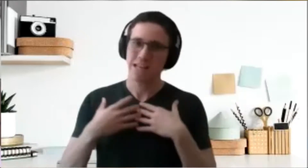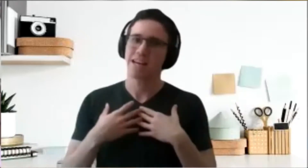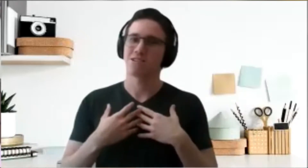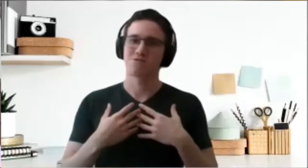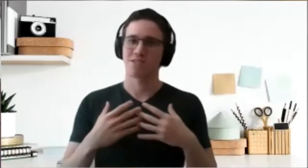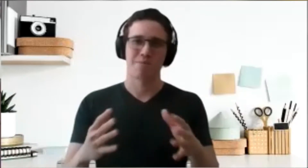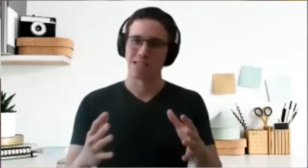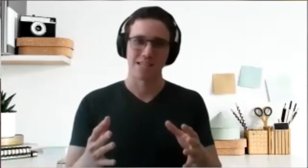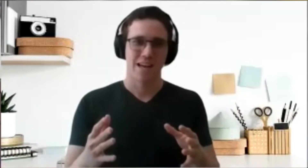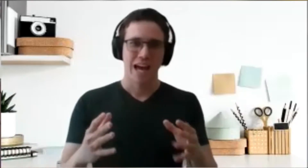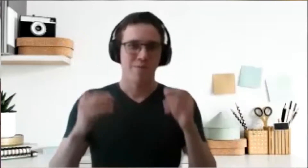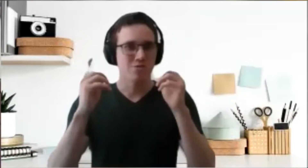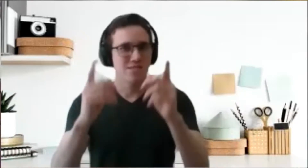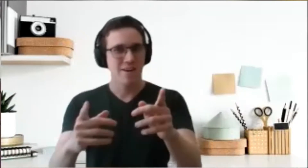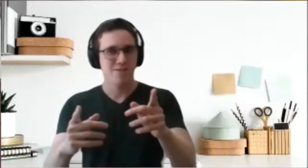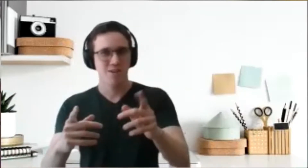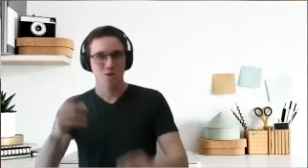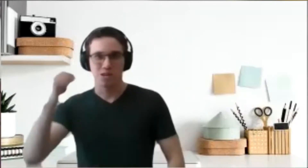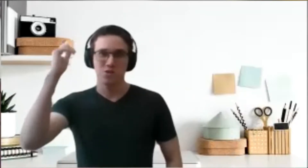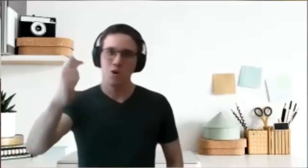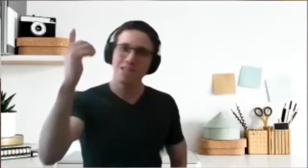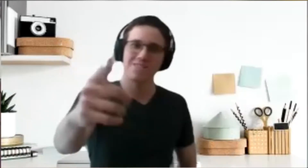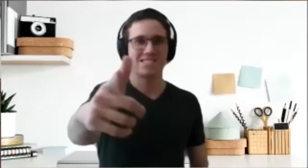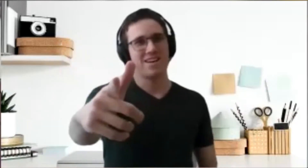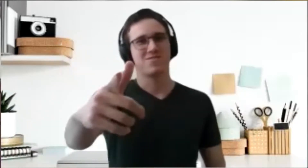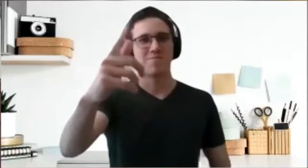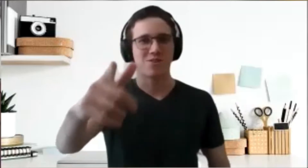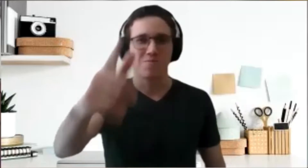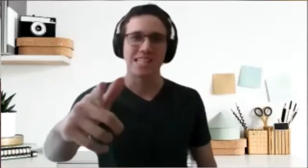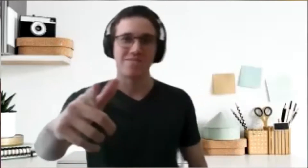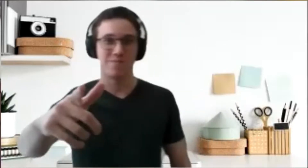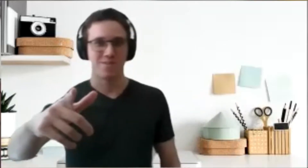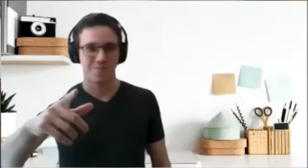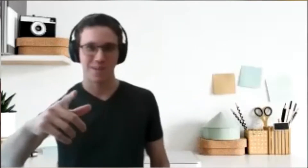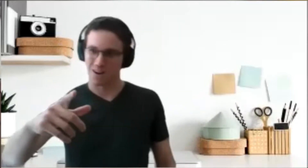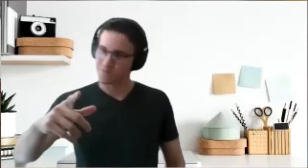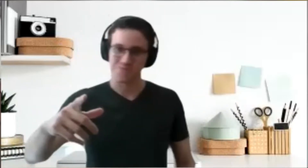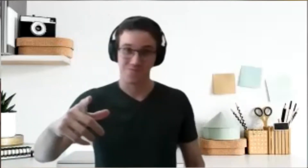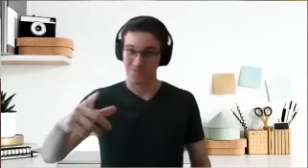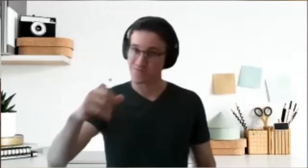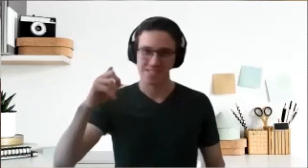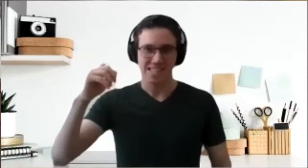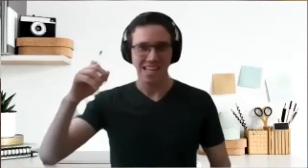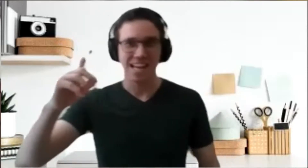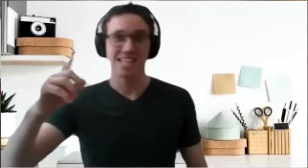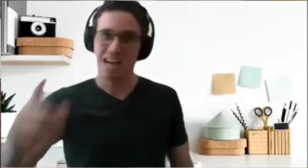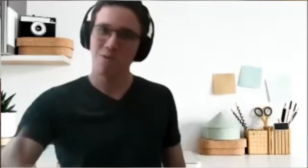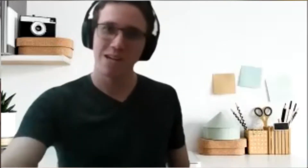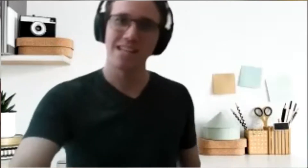not here to talk about it. I'm here to tell you what no one else tells you about being the VP of PR. The number one